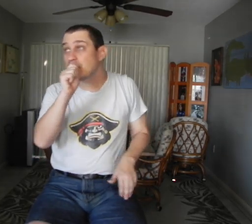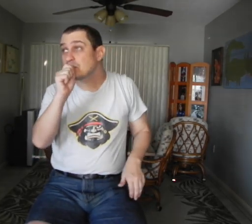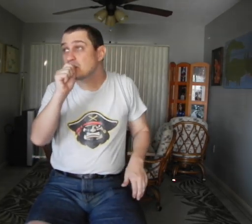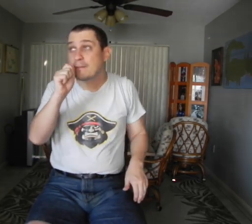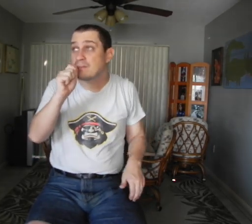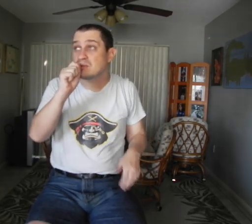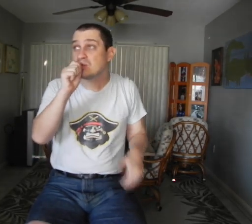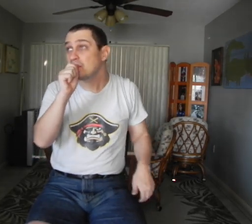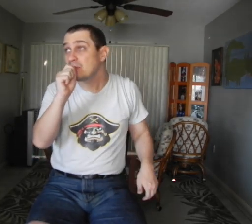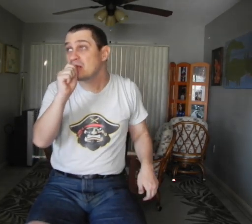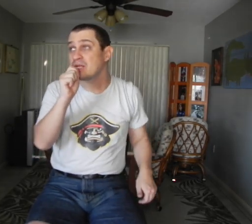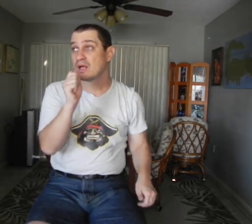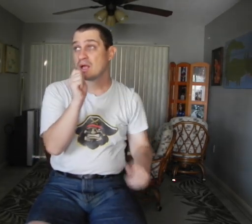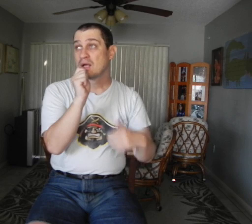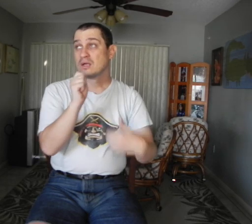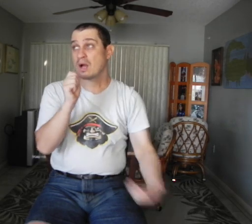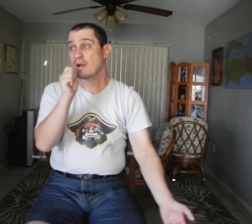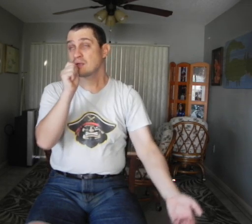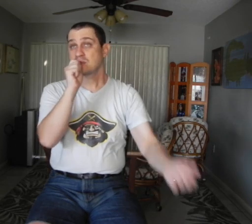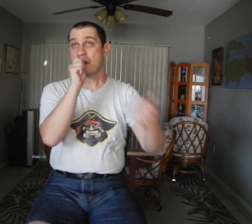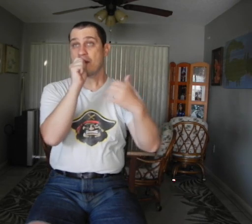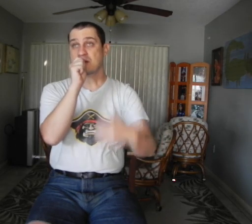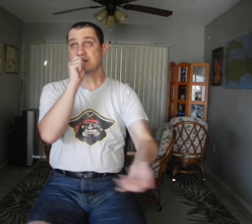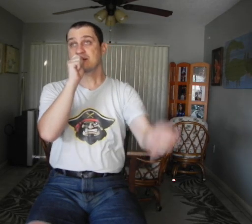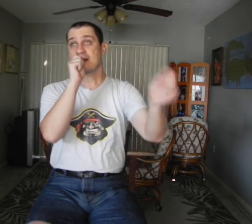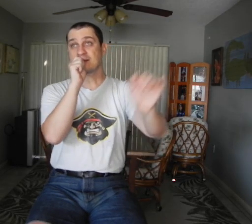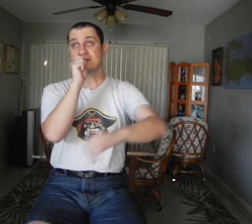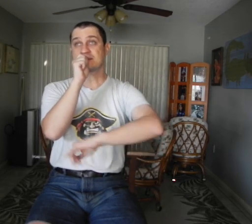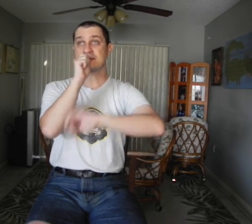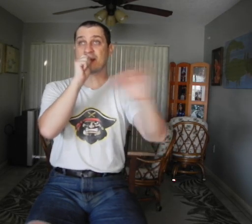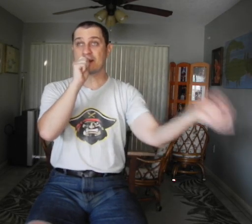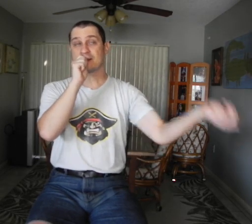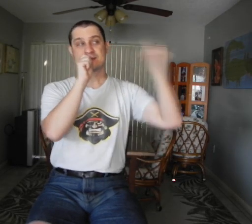a word I'm better and I'm humbling I associate it with a cell phone call and sand